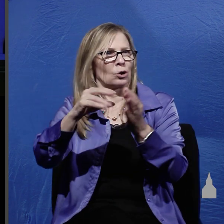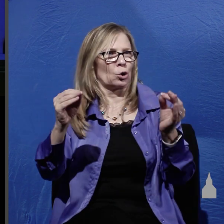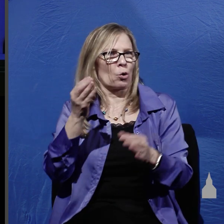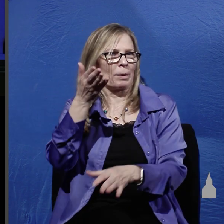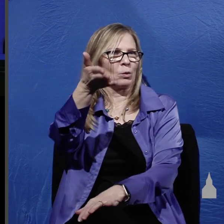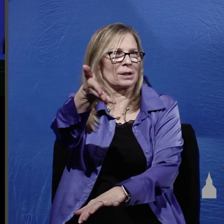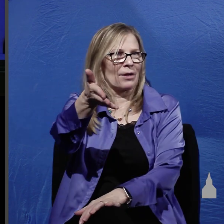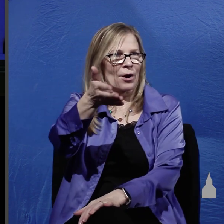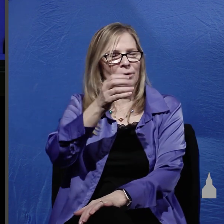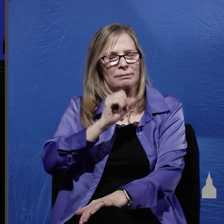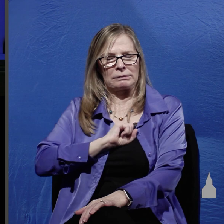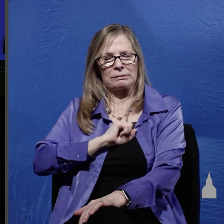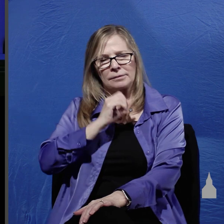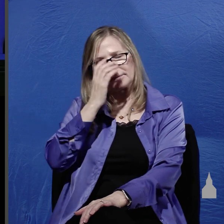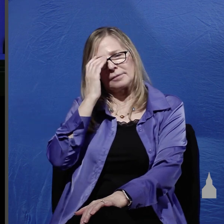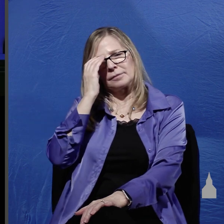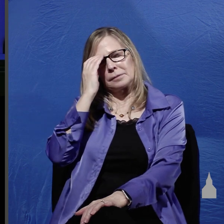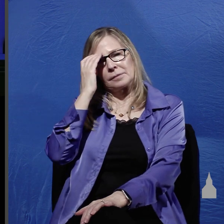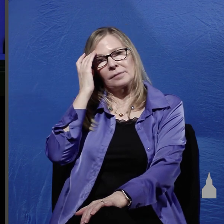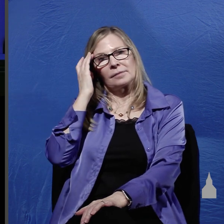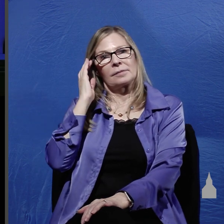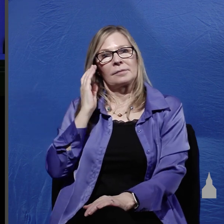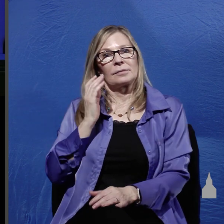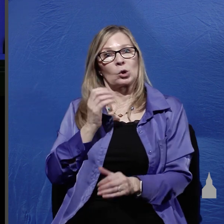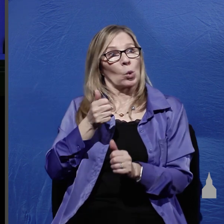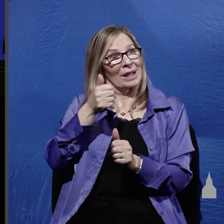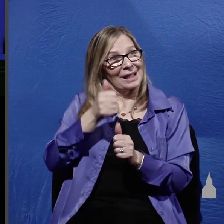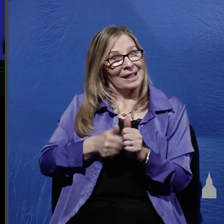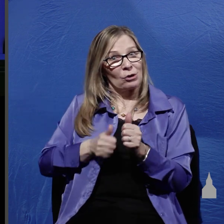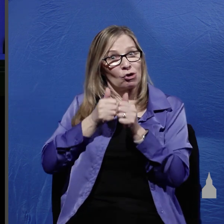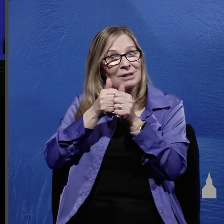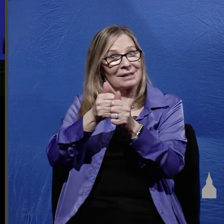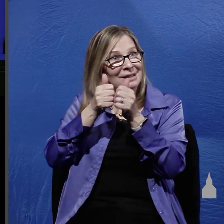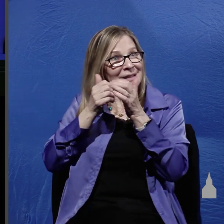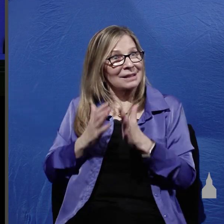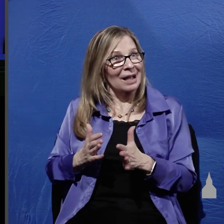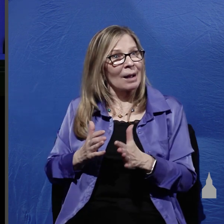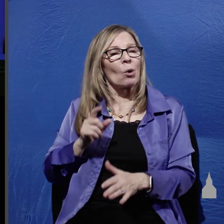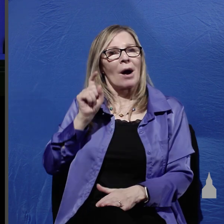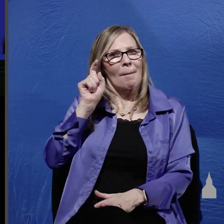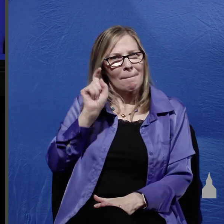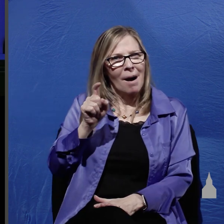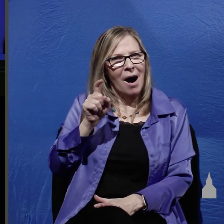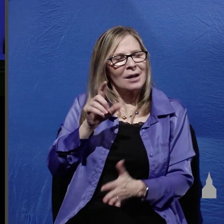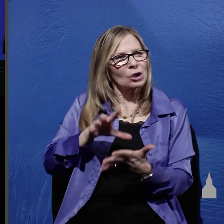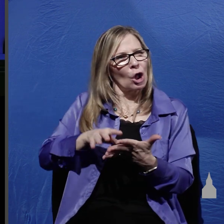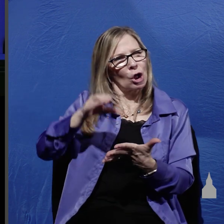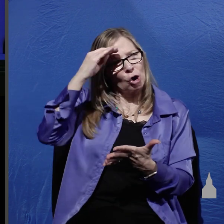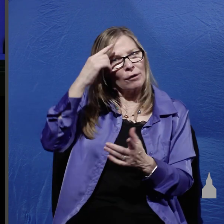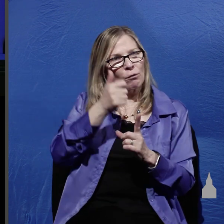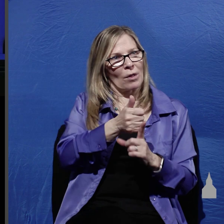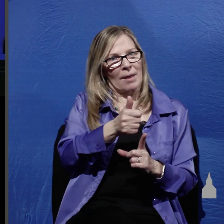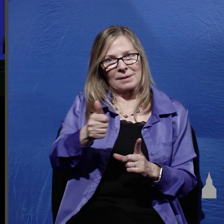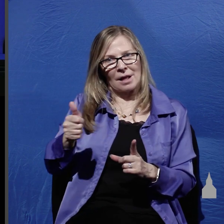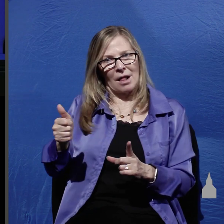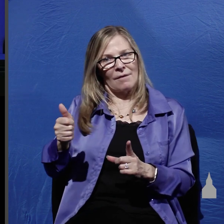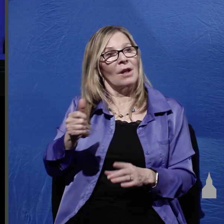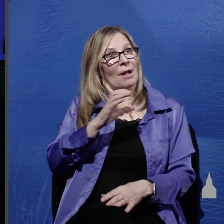so each of his disciples then they had to discover for themselves that Christ had conquered